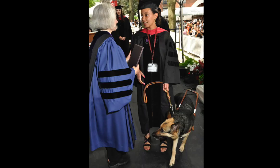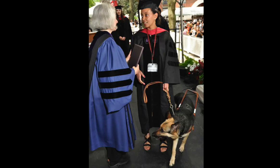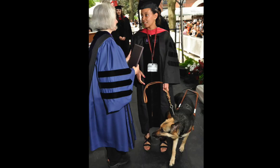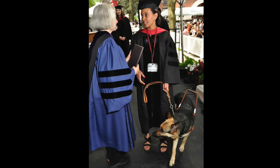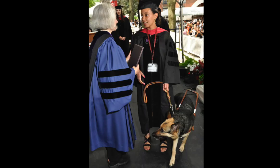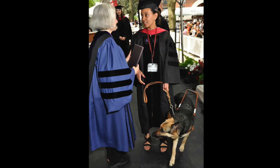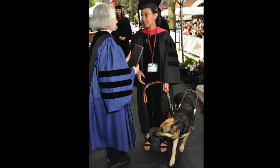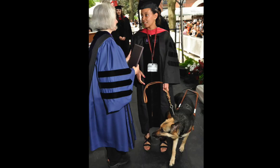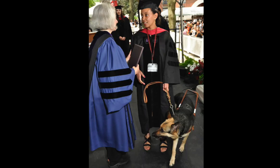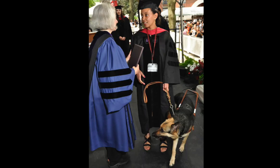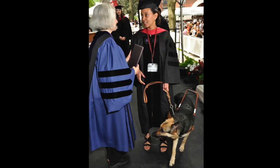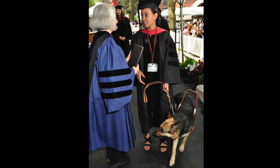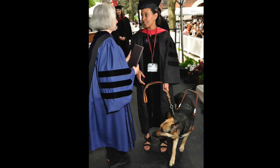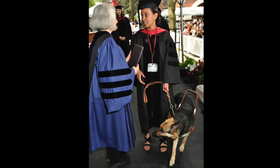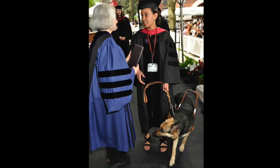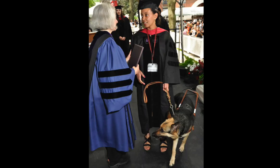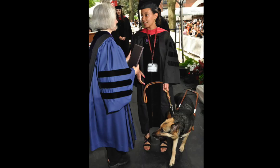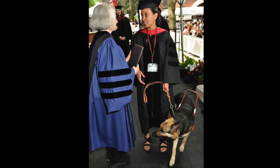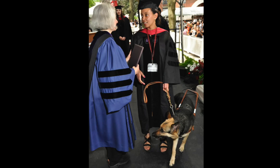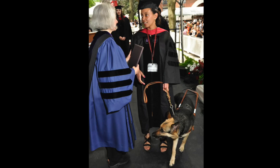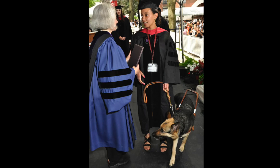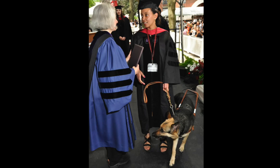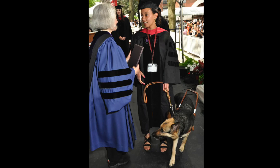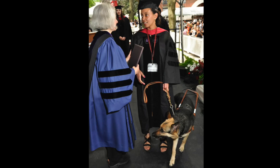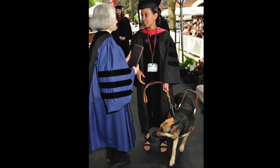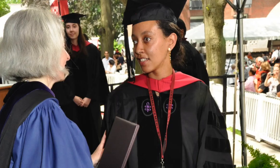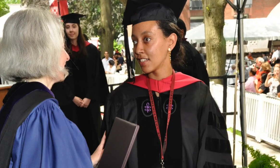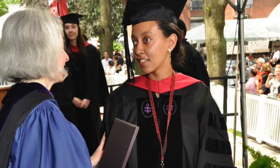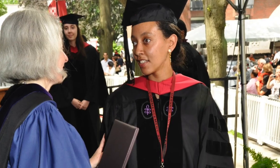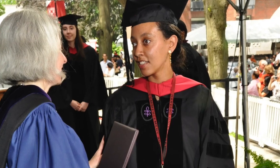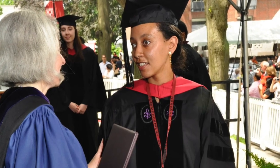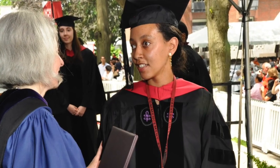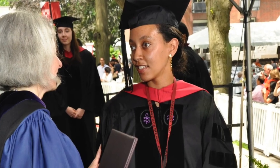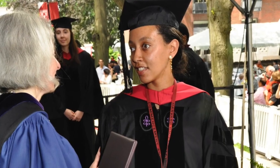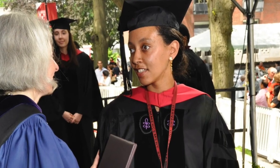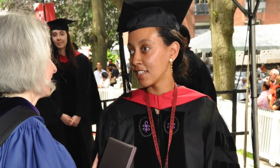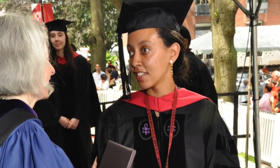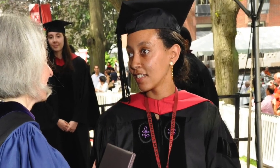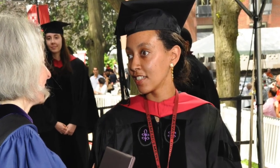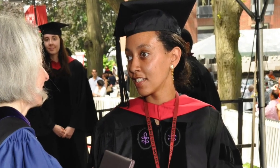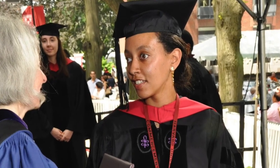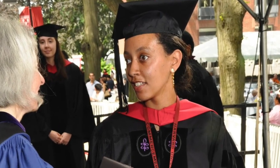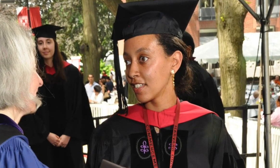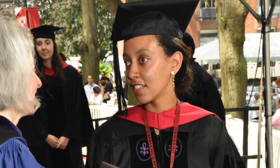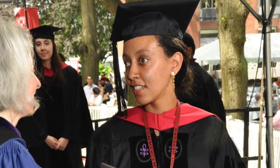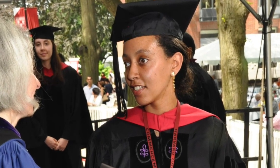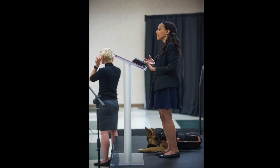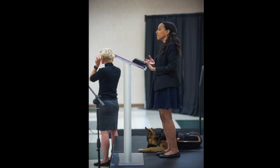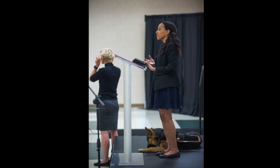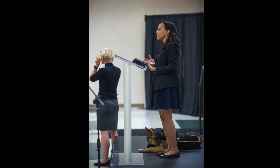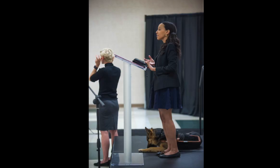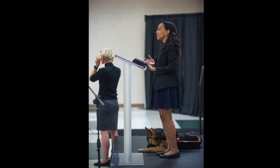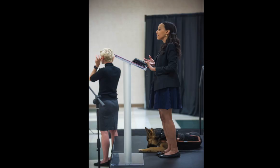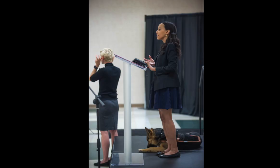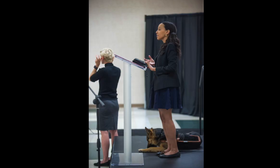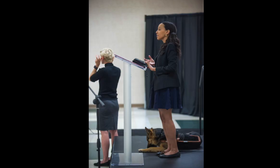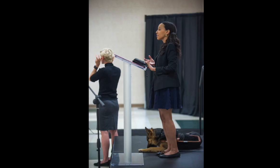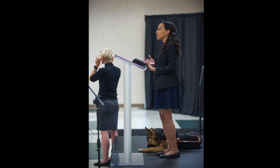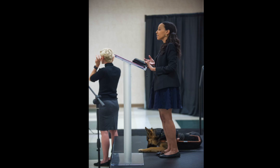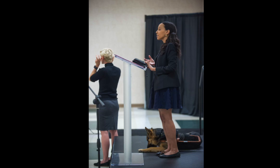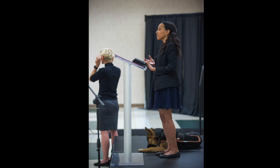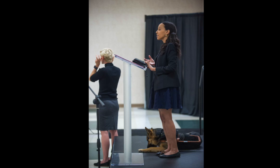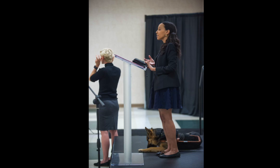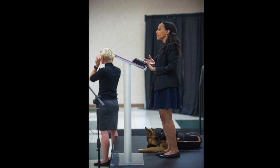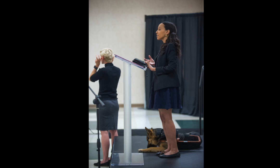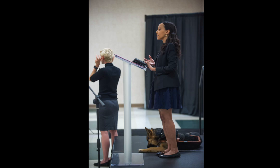truly incredible. She is the first deafblind student to graduate from Harvard Law School. And Haben was the